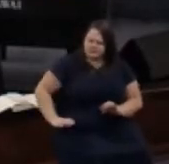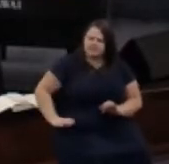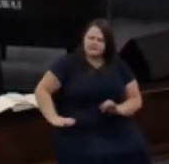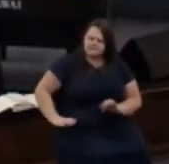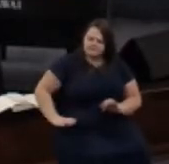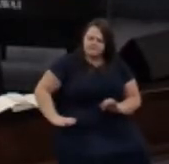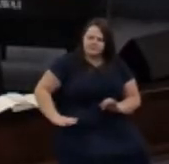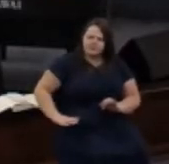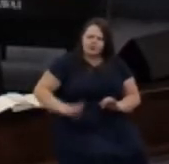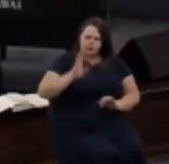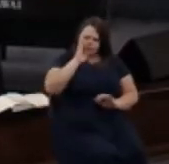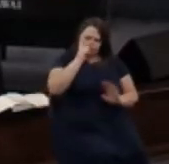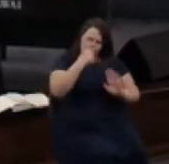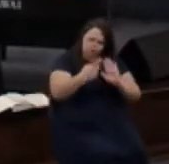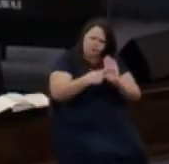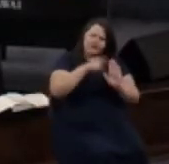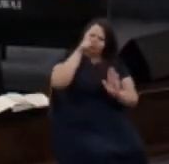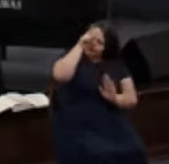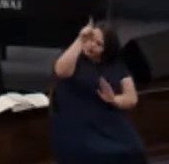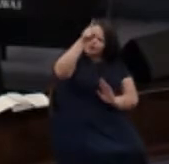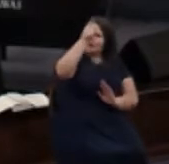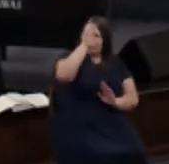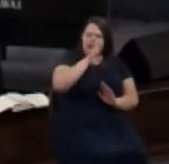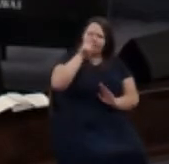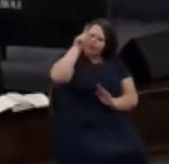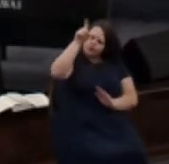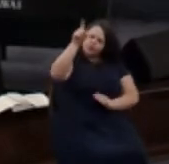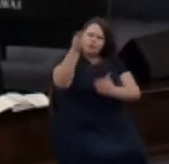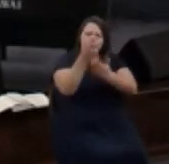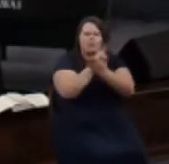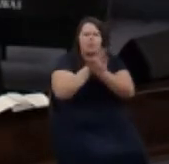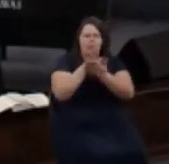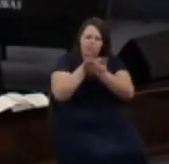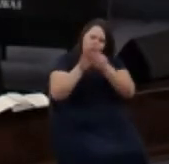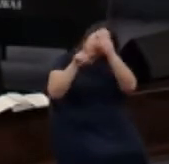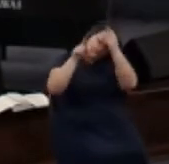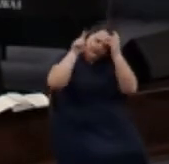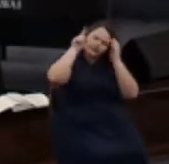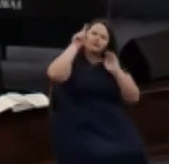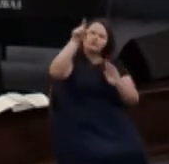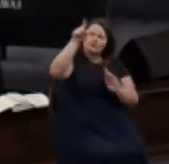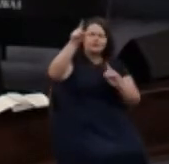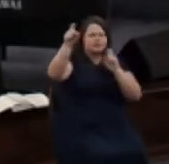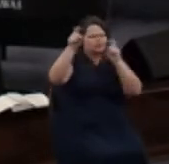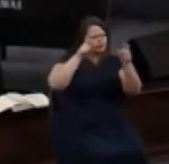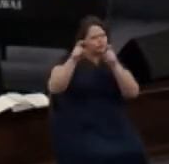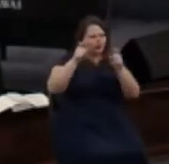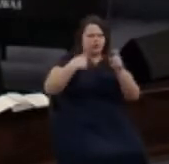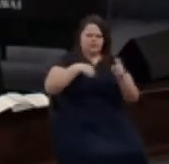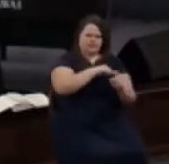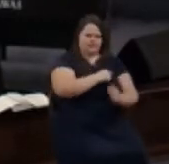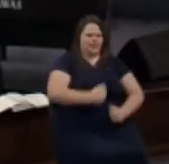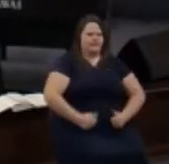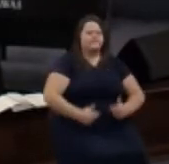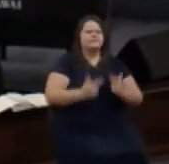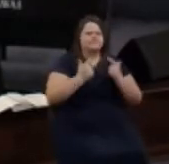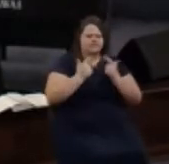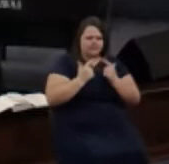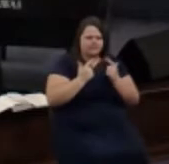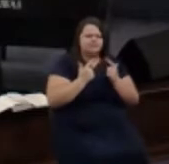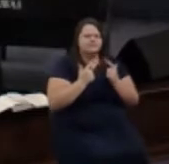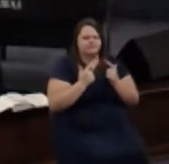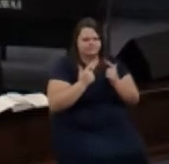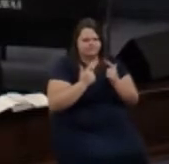that we will recognize that you are God and that you are holy and that you are in charge of our lives and that we